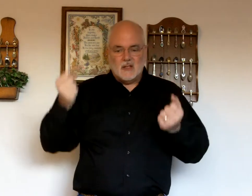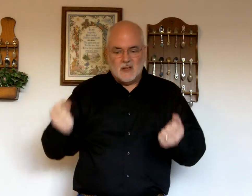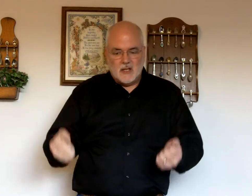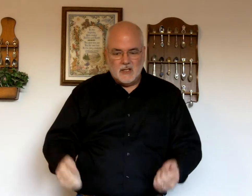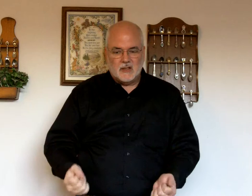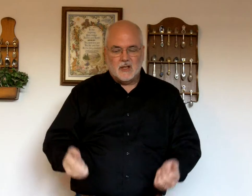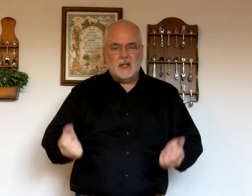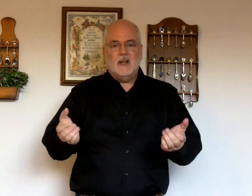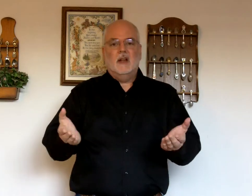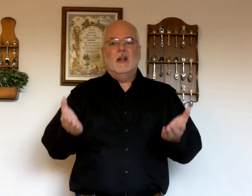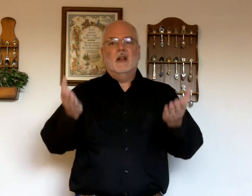yielded